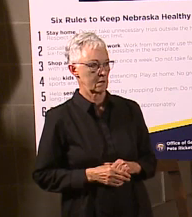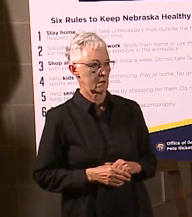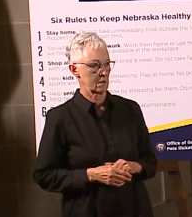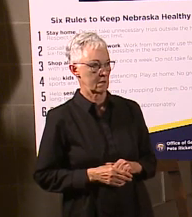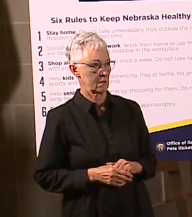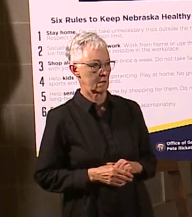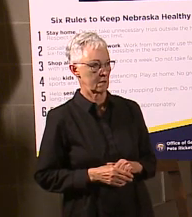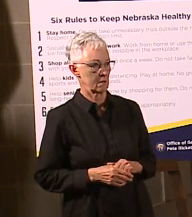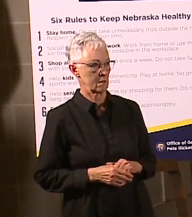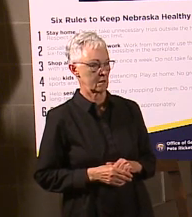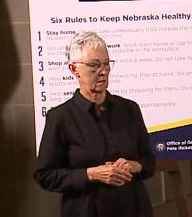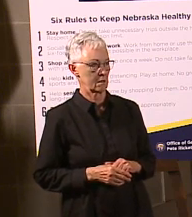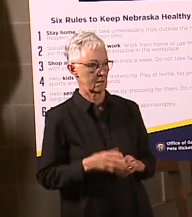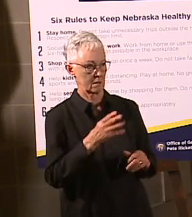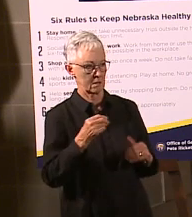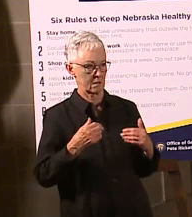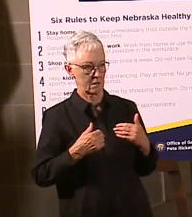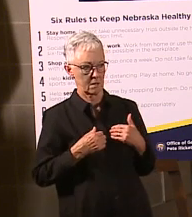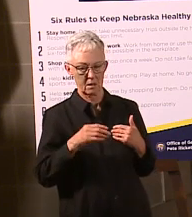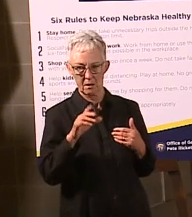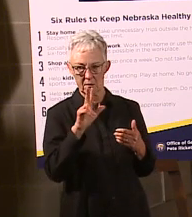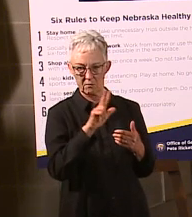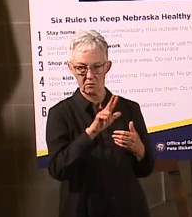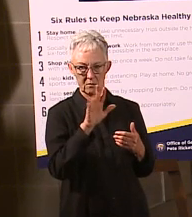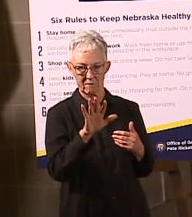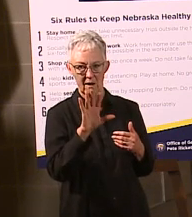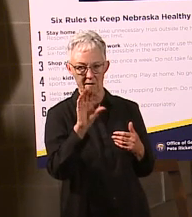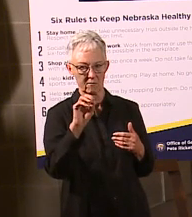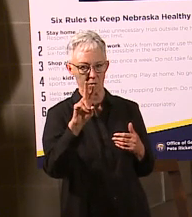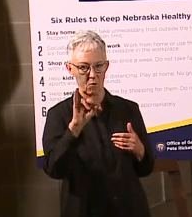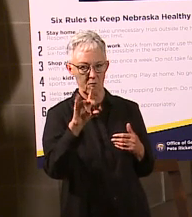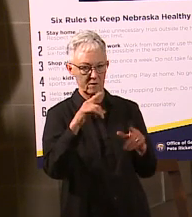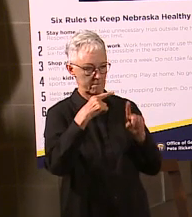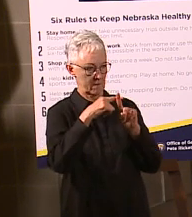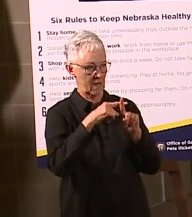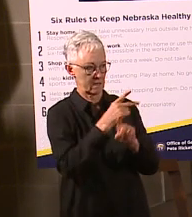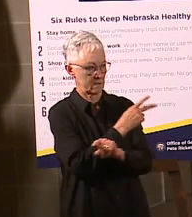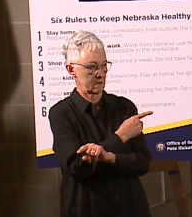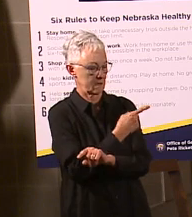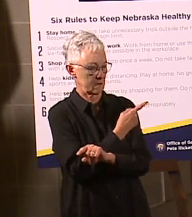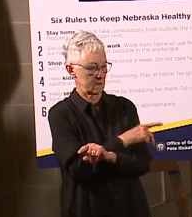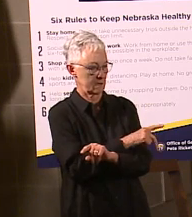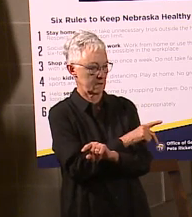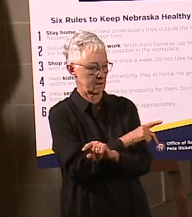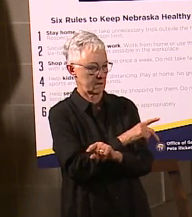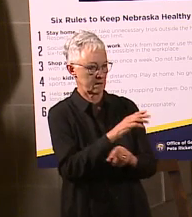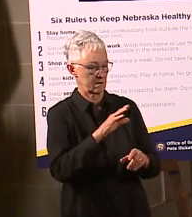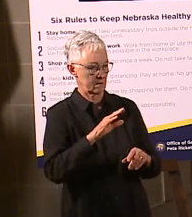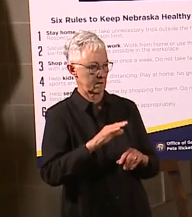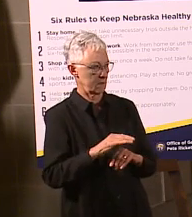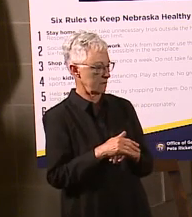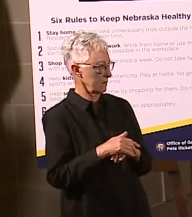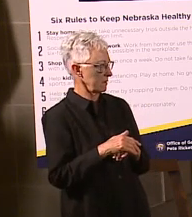And we have 35 COVID-positive patients on